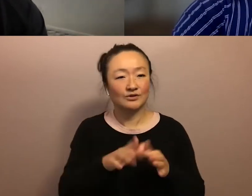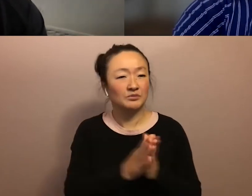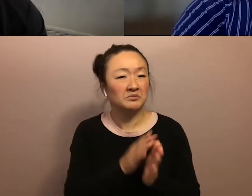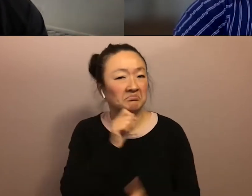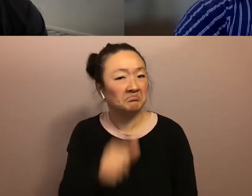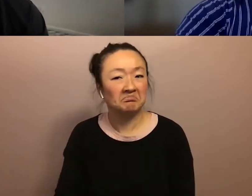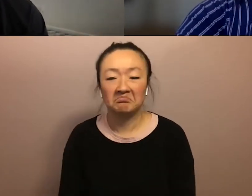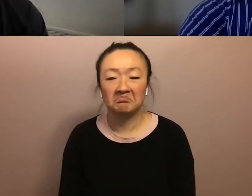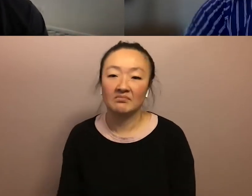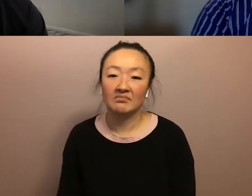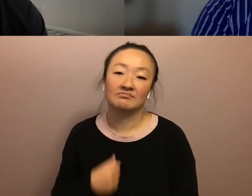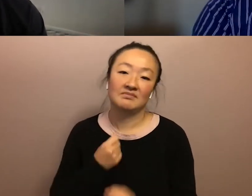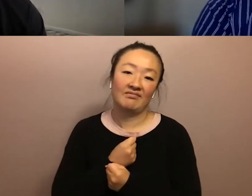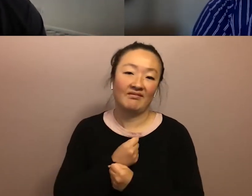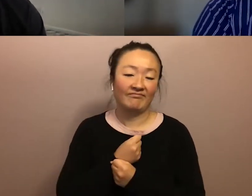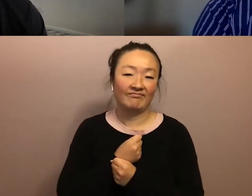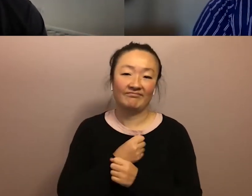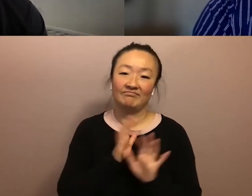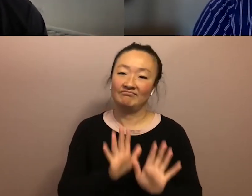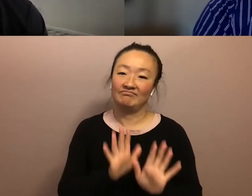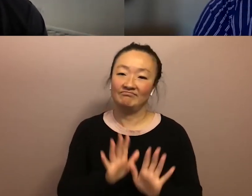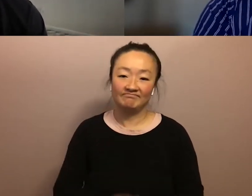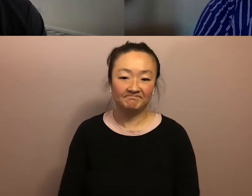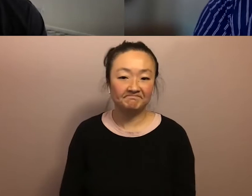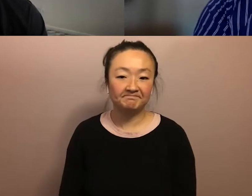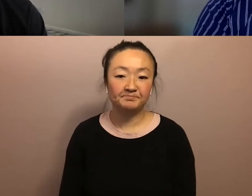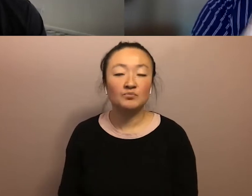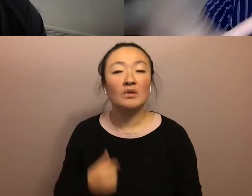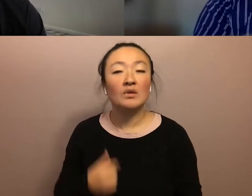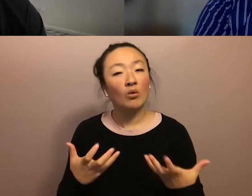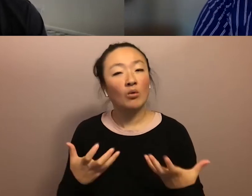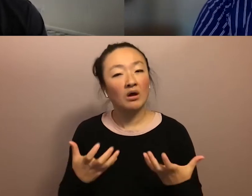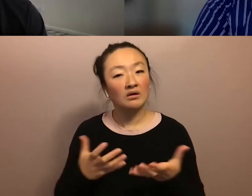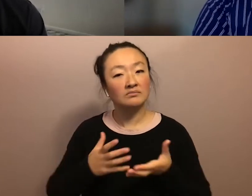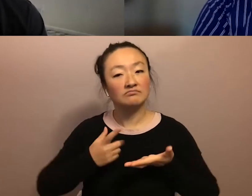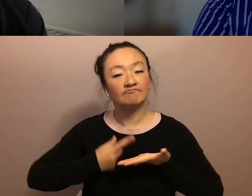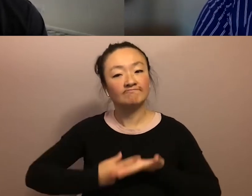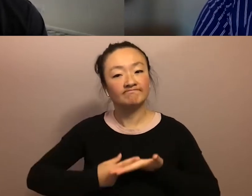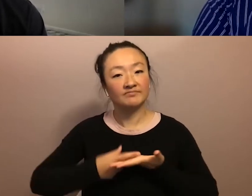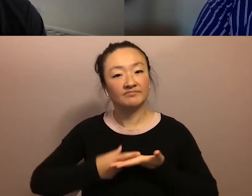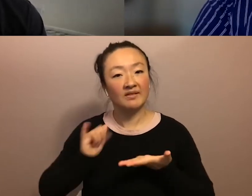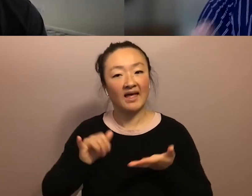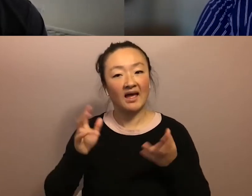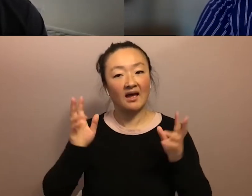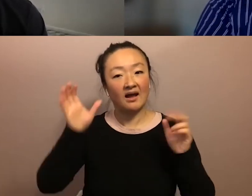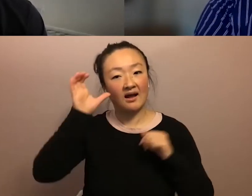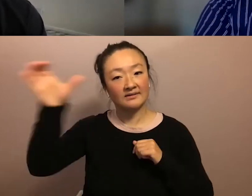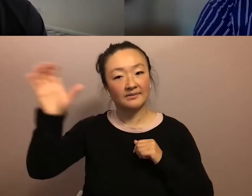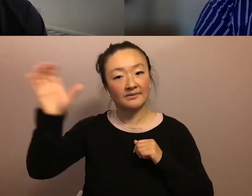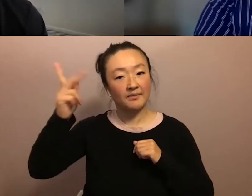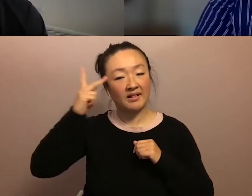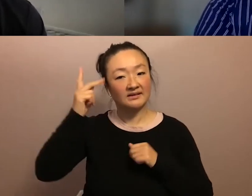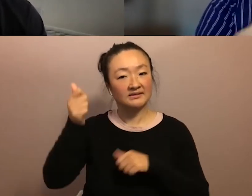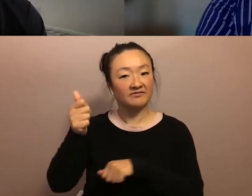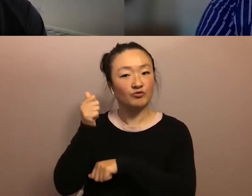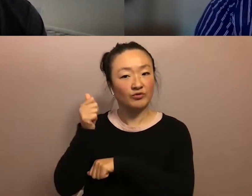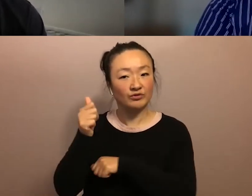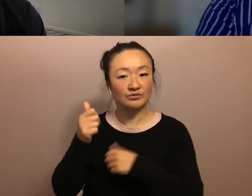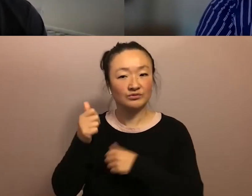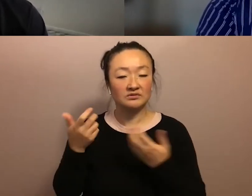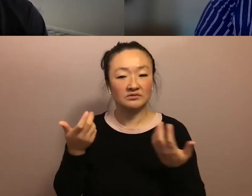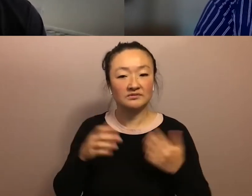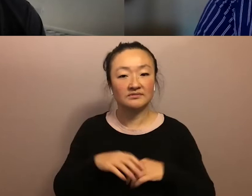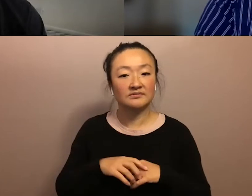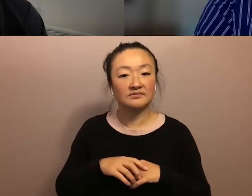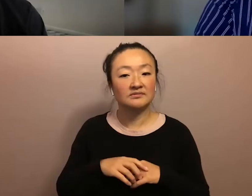Um, and I love that. And I wanted to talk more about this politics of refusal with you as it relates to not just, again, what you